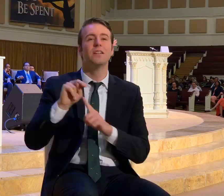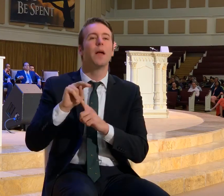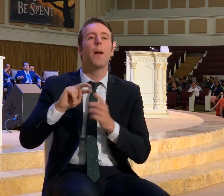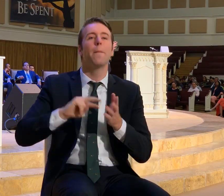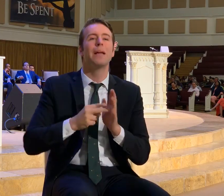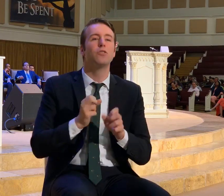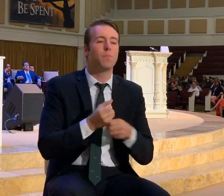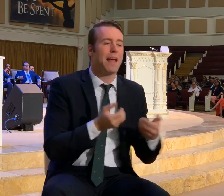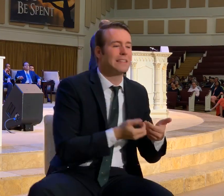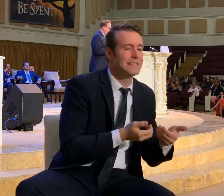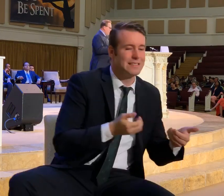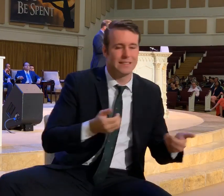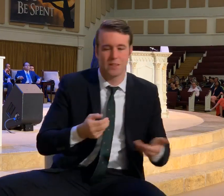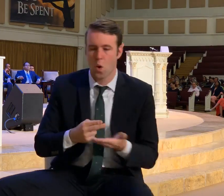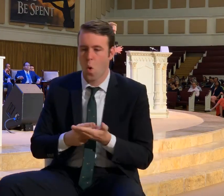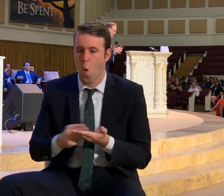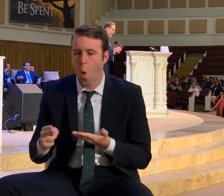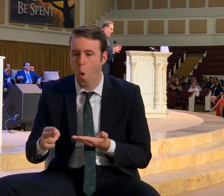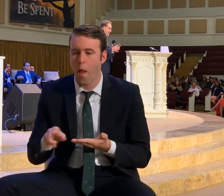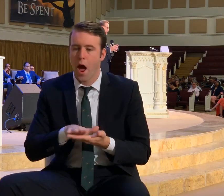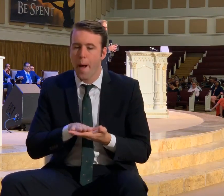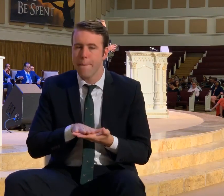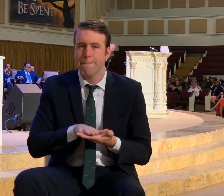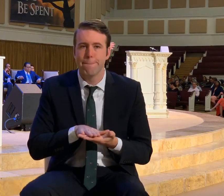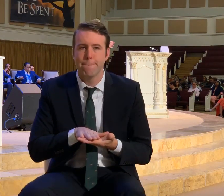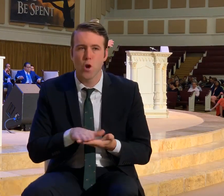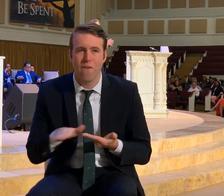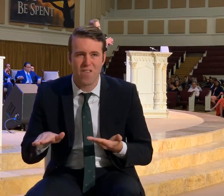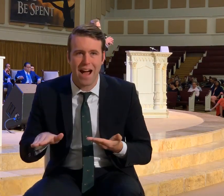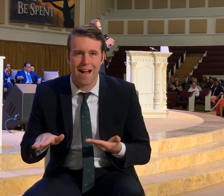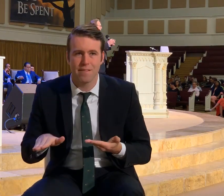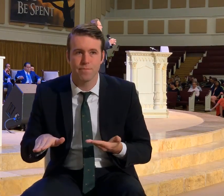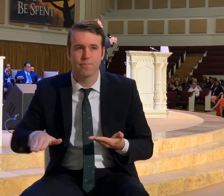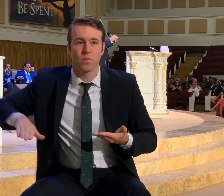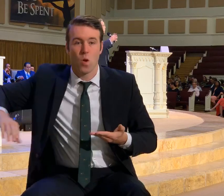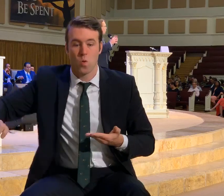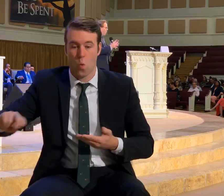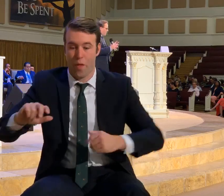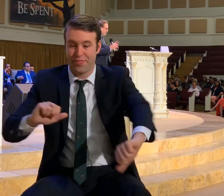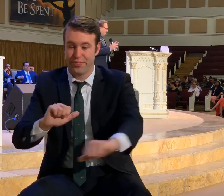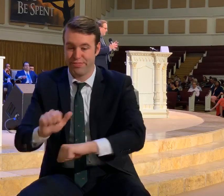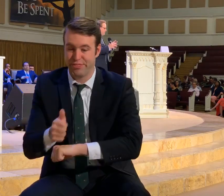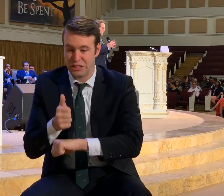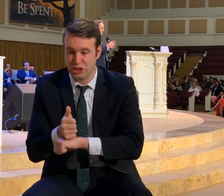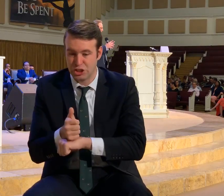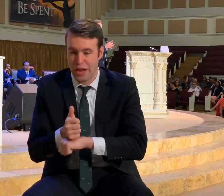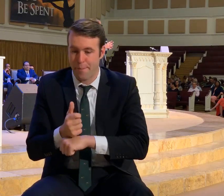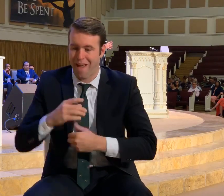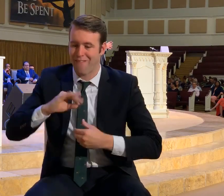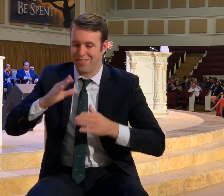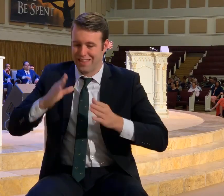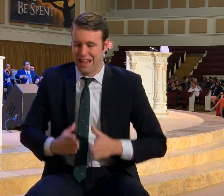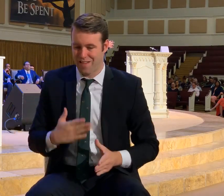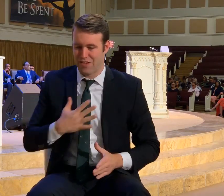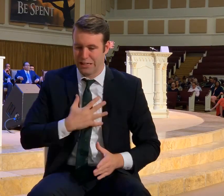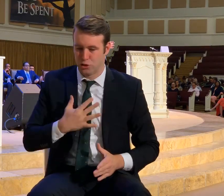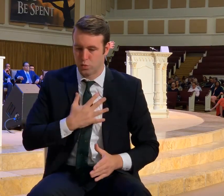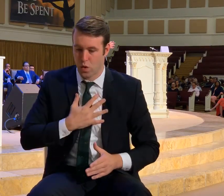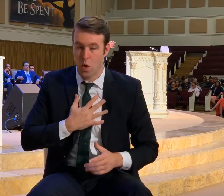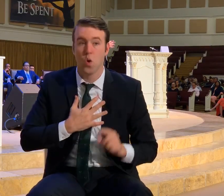made whole, purified, or the shaping or the working of the individual,